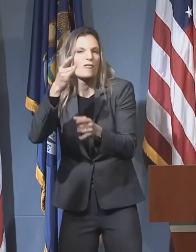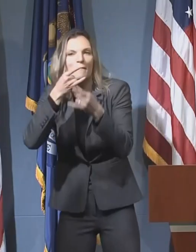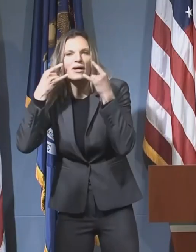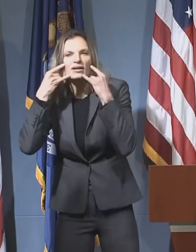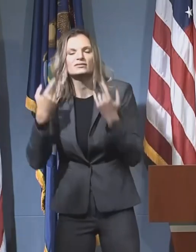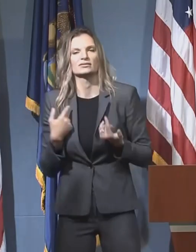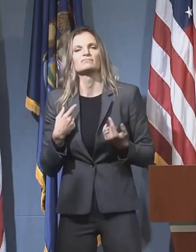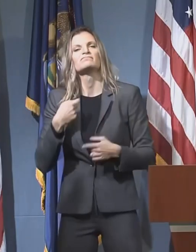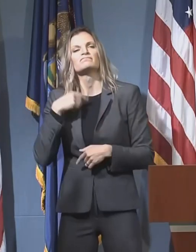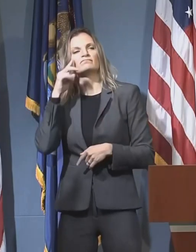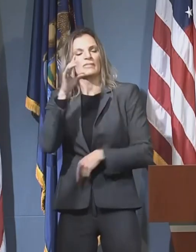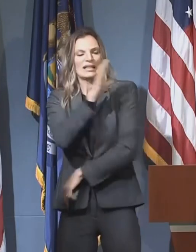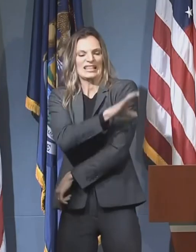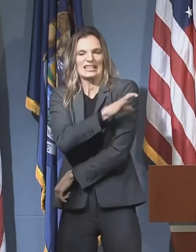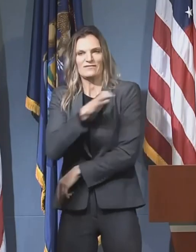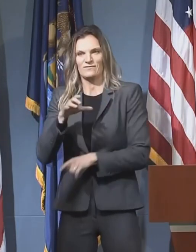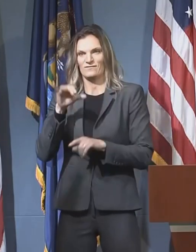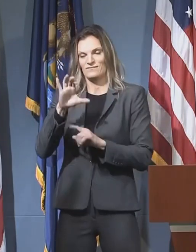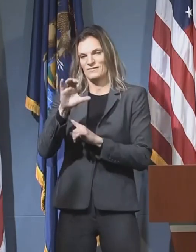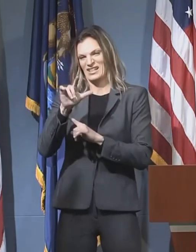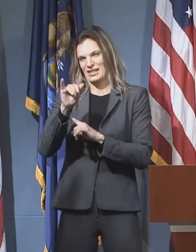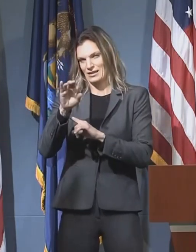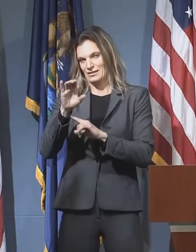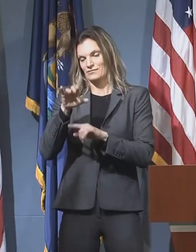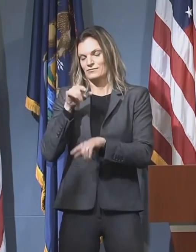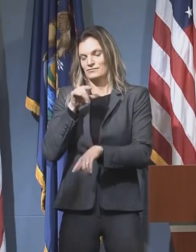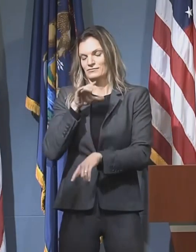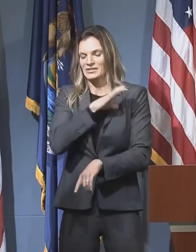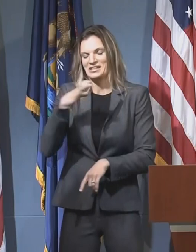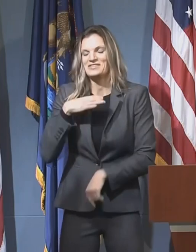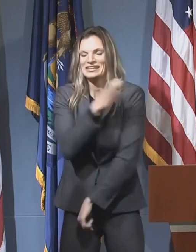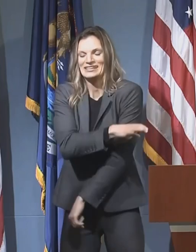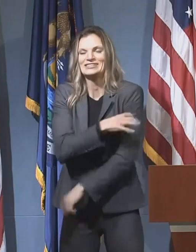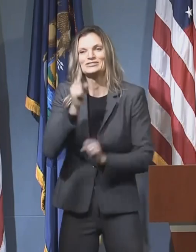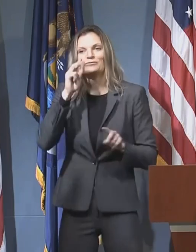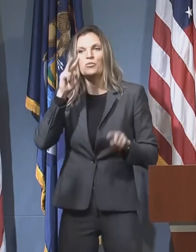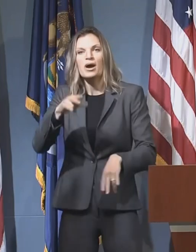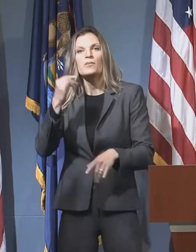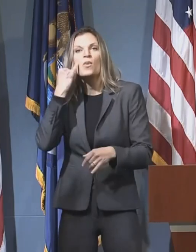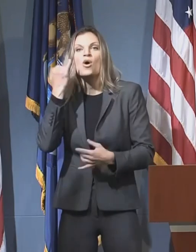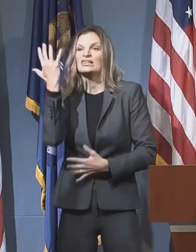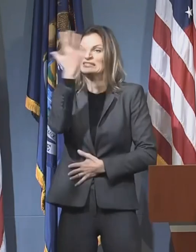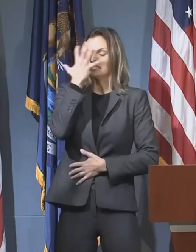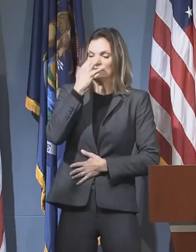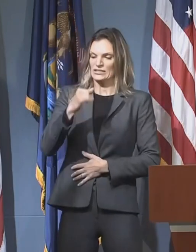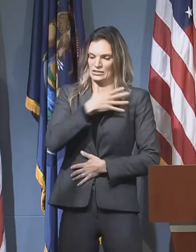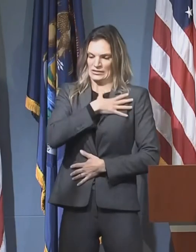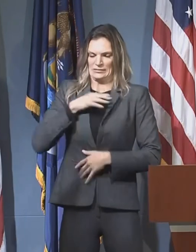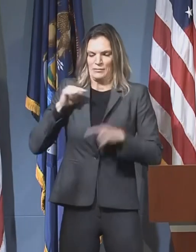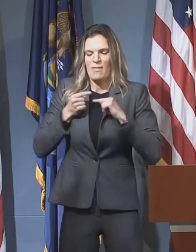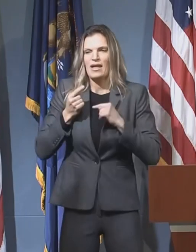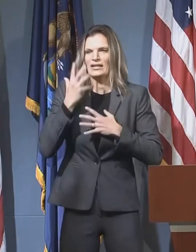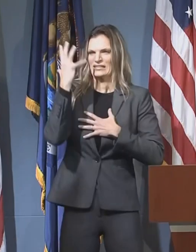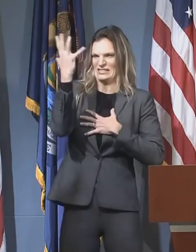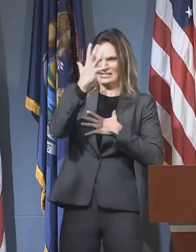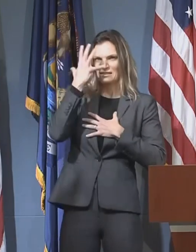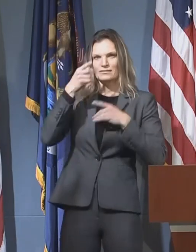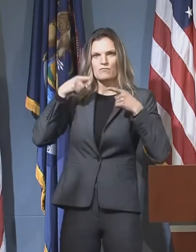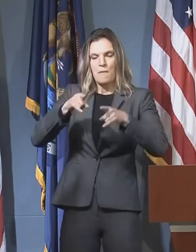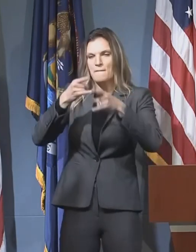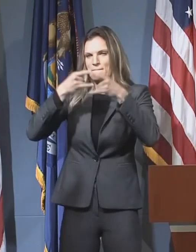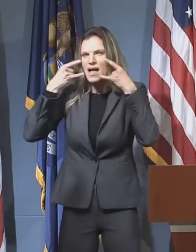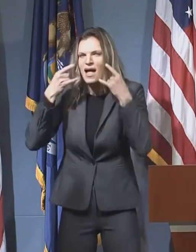Clinic says that running with a mask means that you should be looking out for chest pains, dizziness, lightheadedness, difficulty, or labored breathing. So